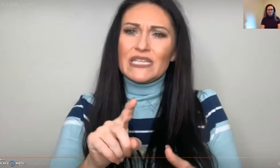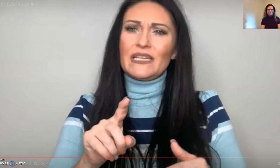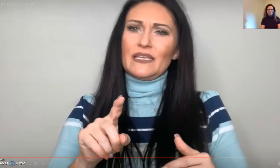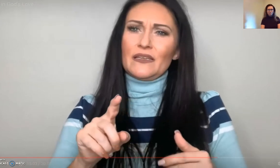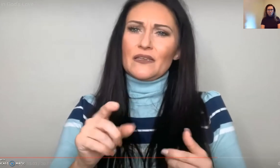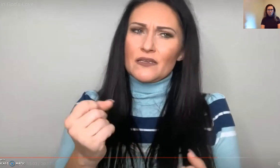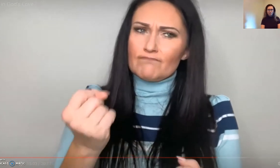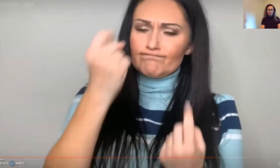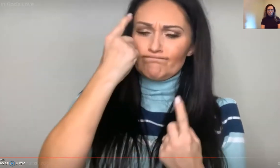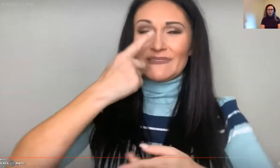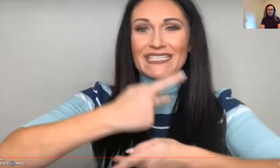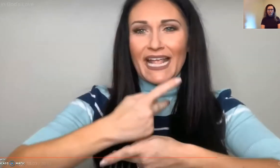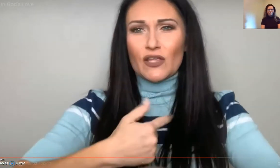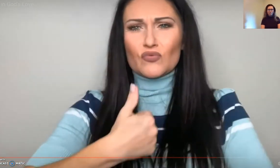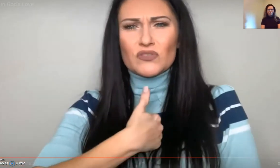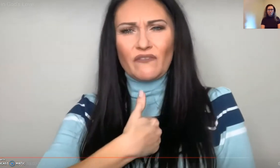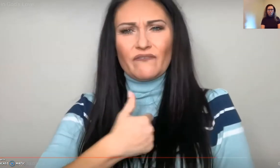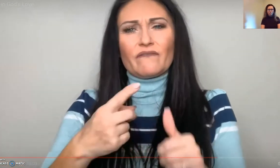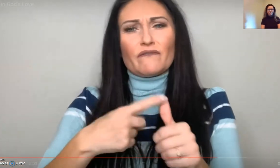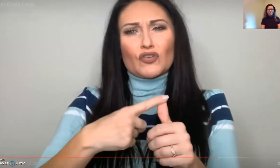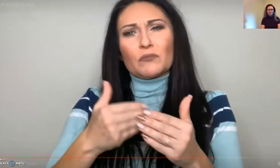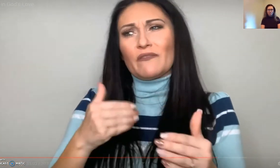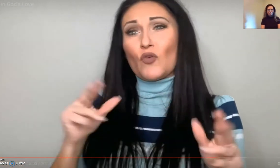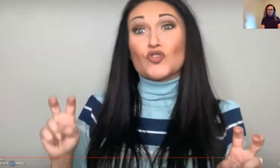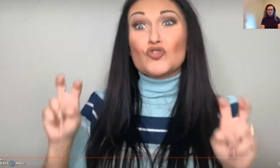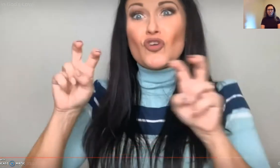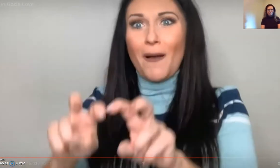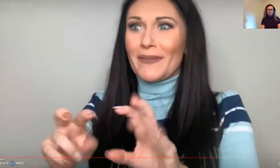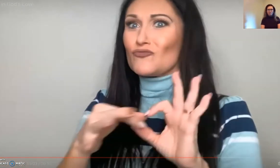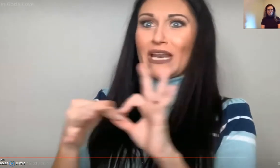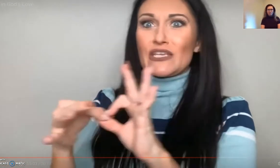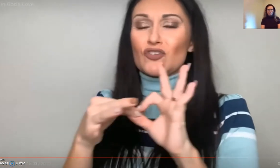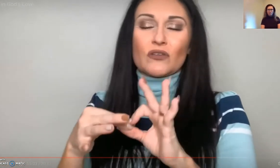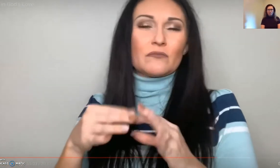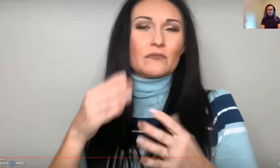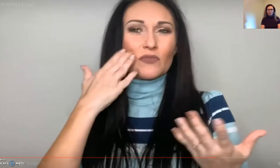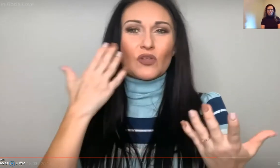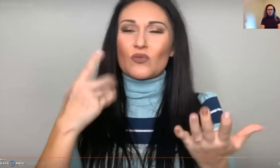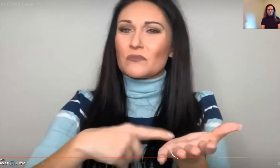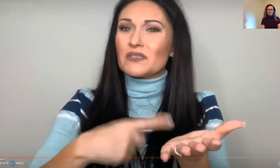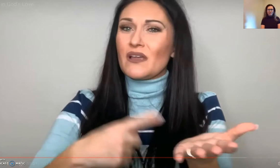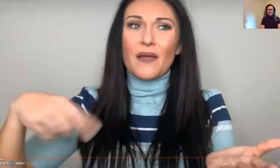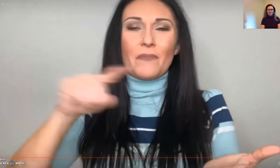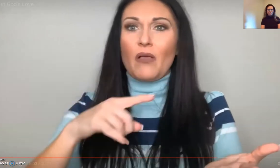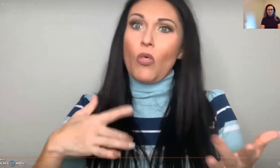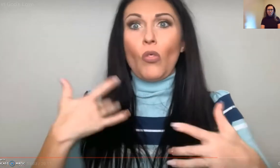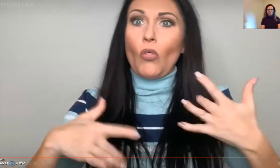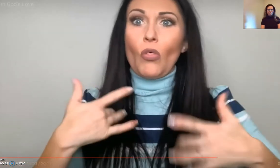easy going forward, but if you really understand first and invest in the relationship,